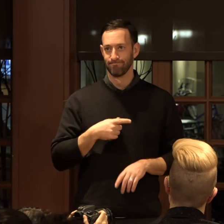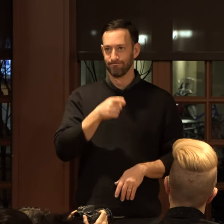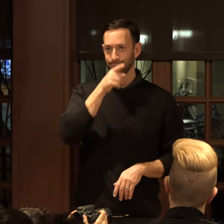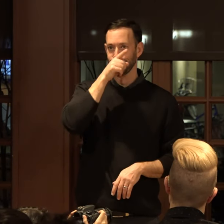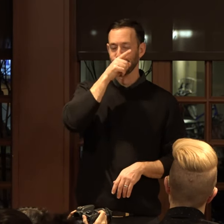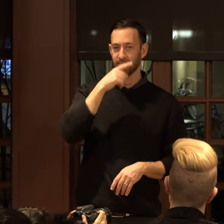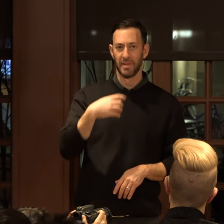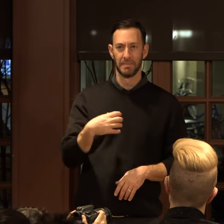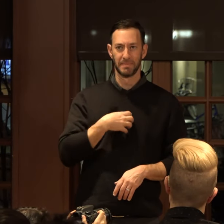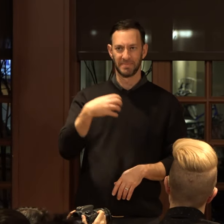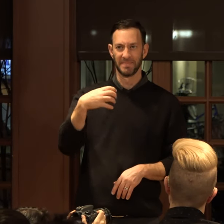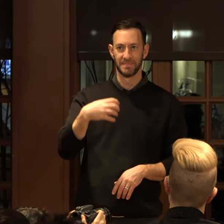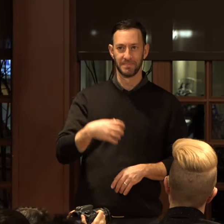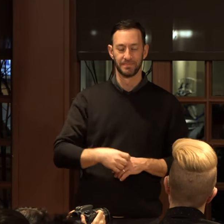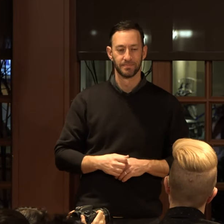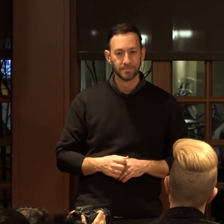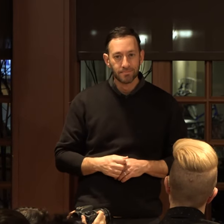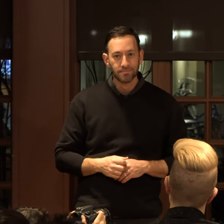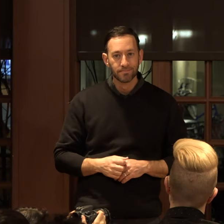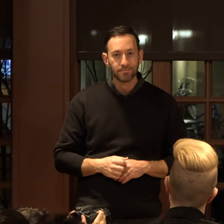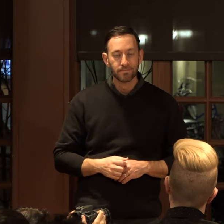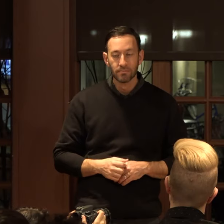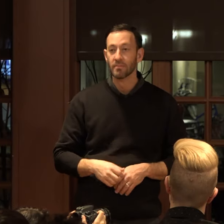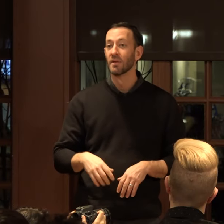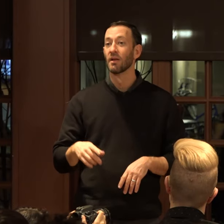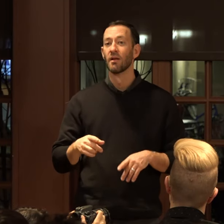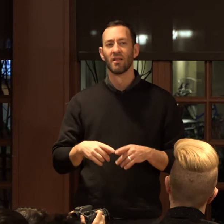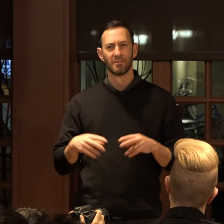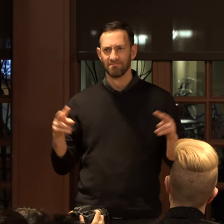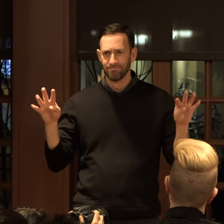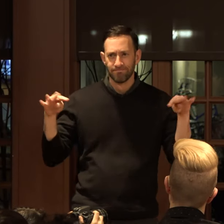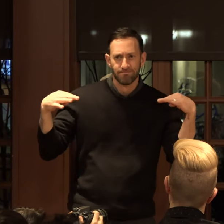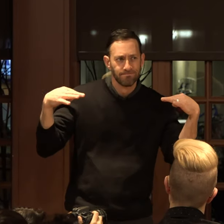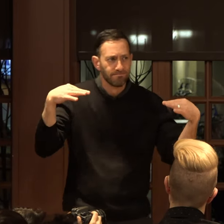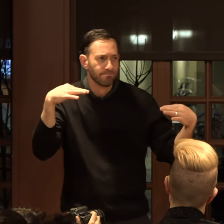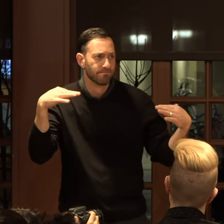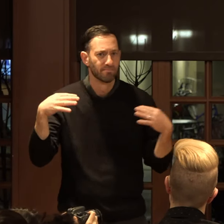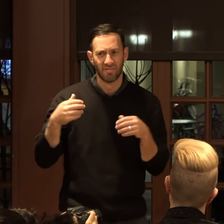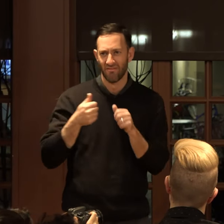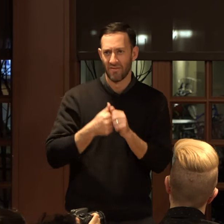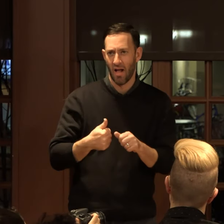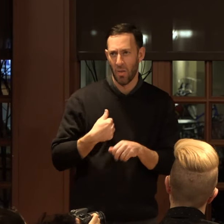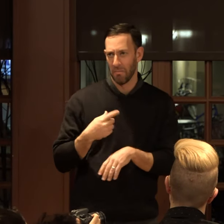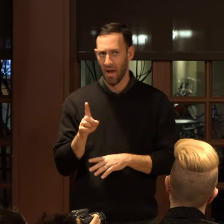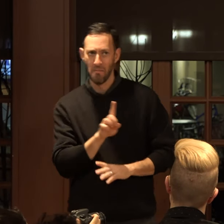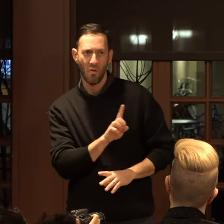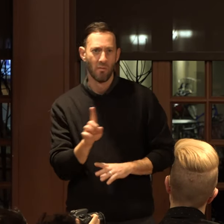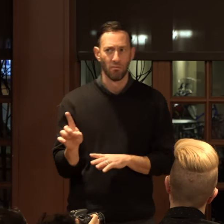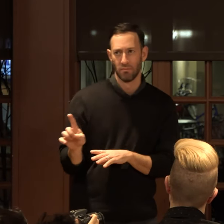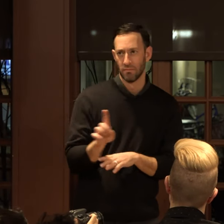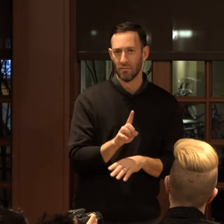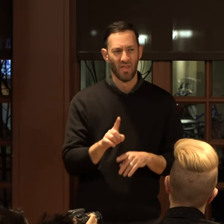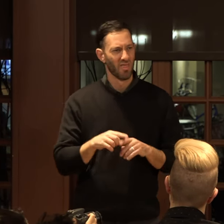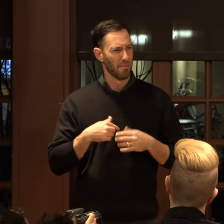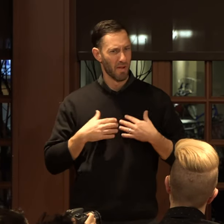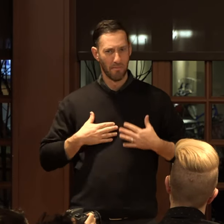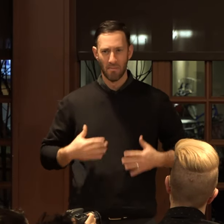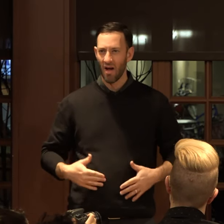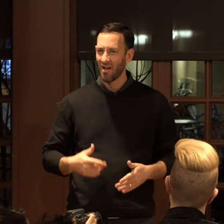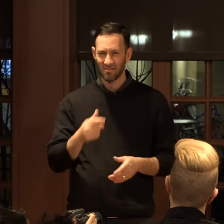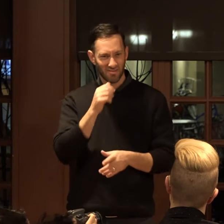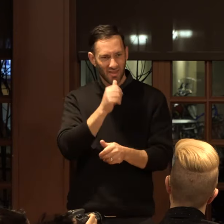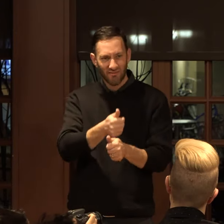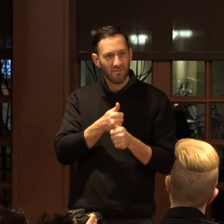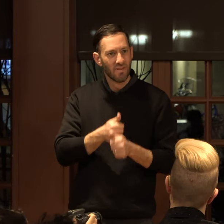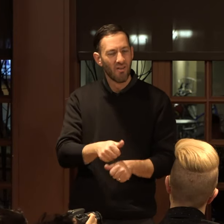but a squeal. The stares and comments followed my quick, jerking movements, but then my body began to disobey